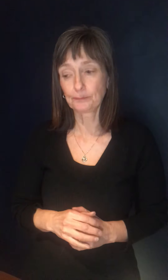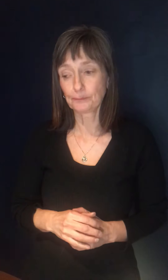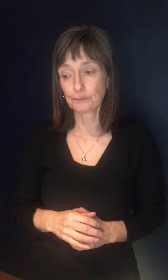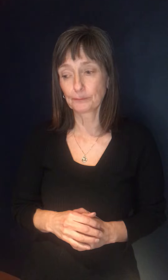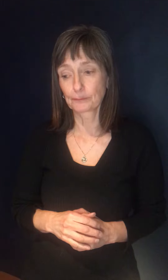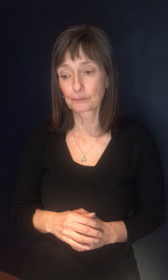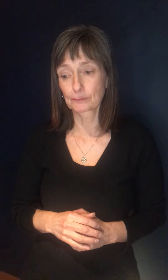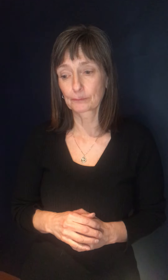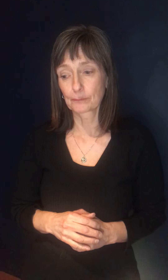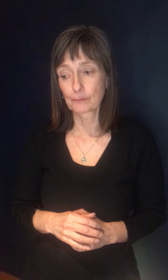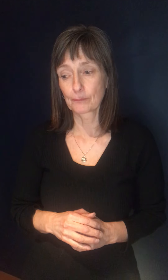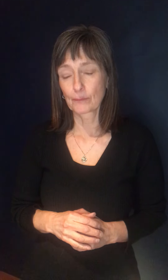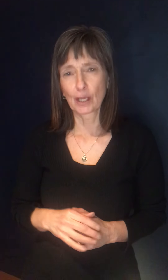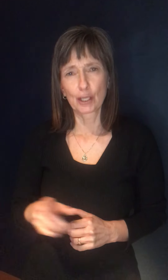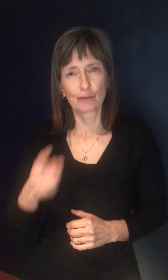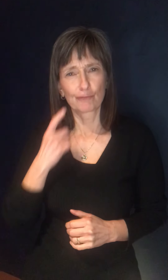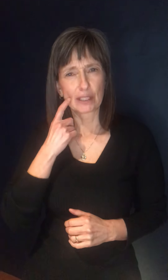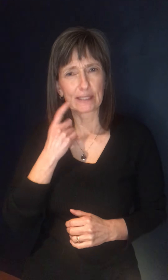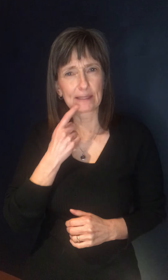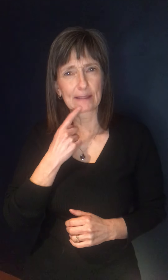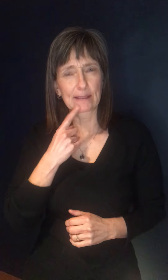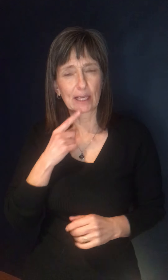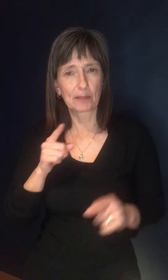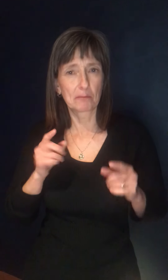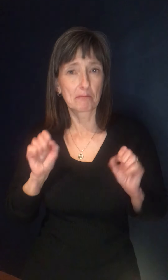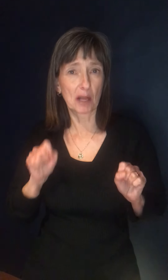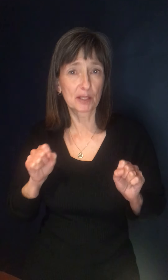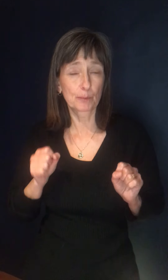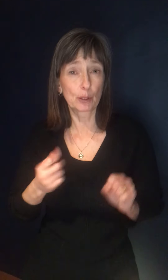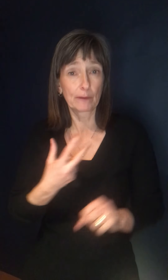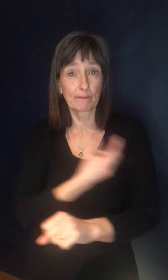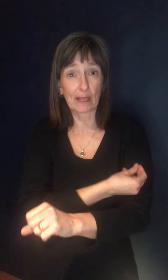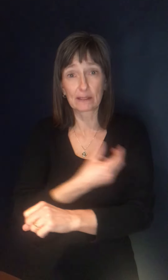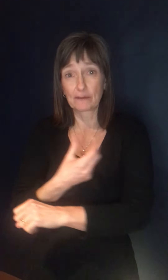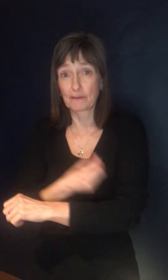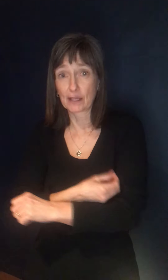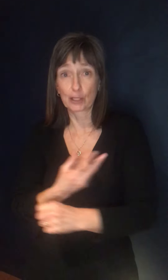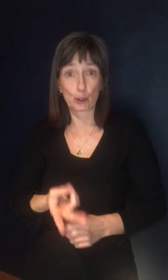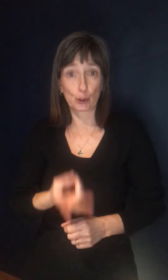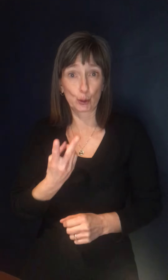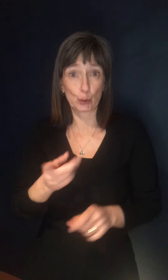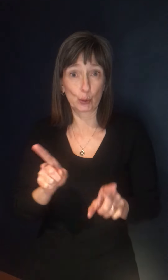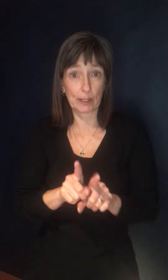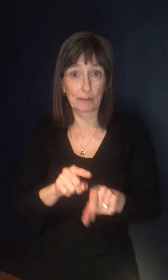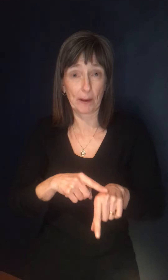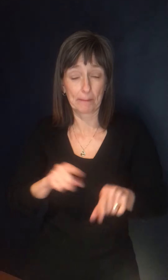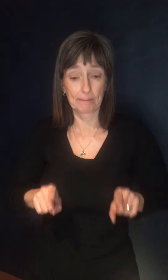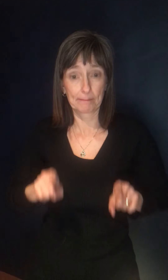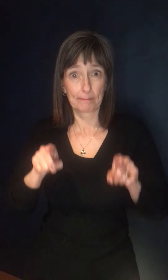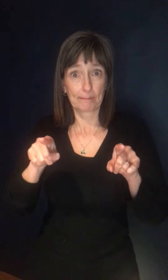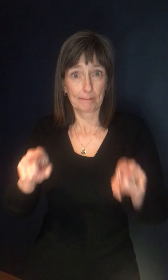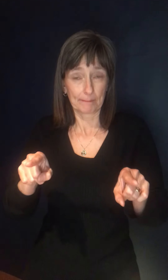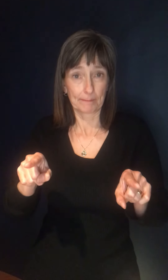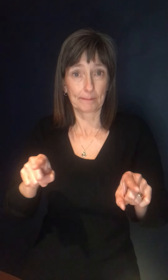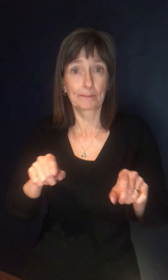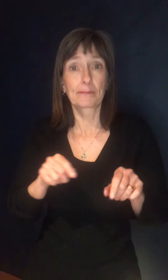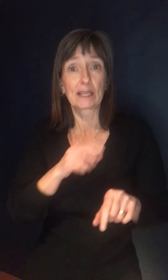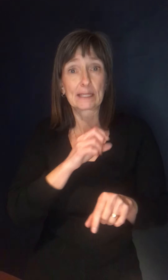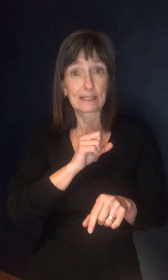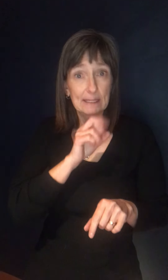be two parallel lines happening at once in terms of the vaccine rollout plan. Right now, we know based on the federal government's